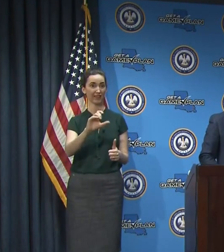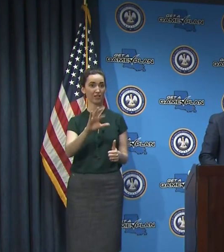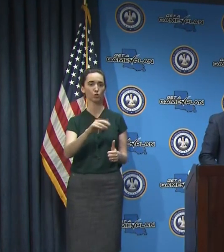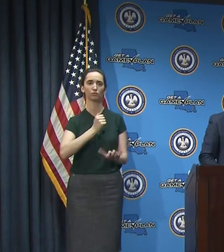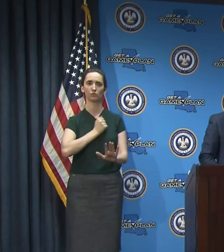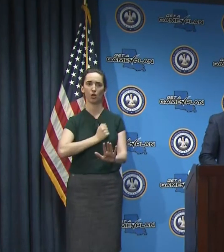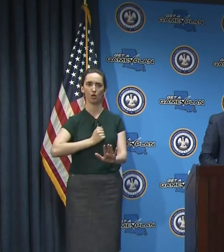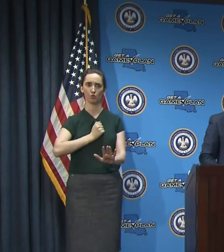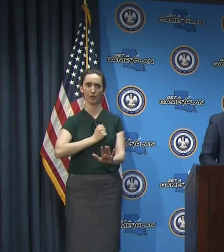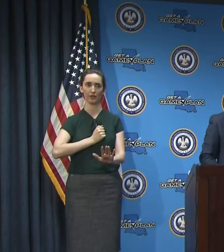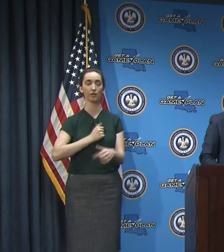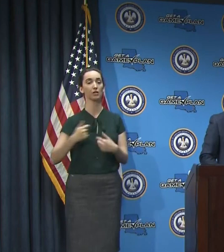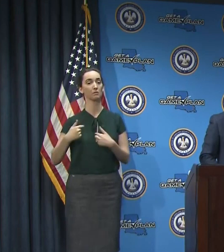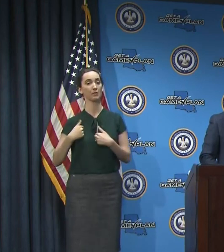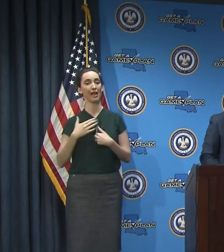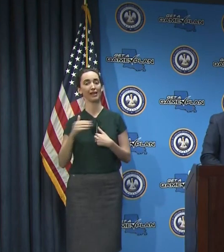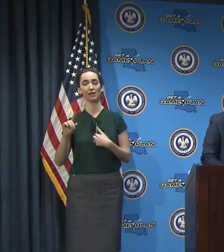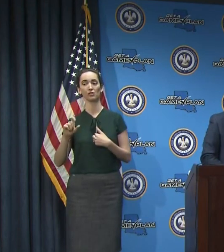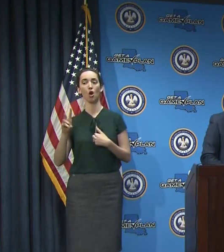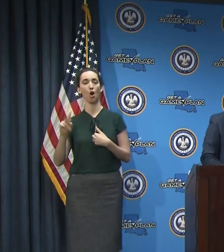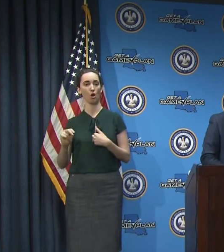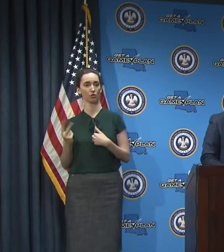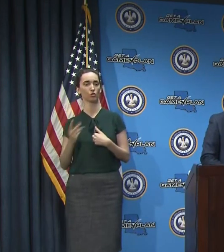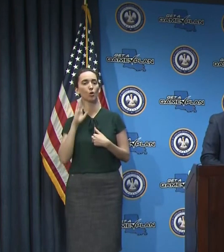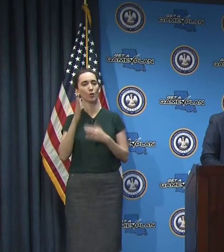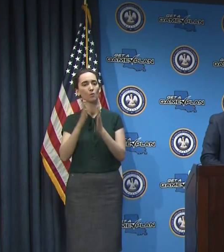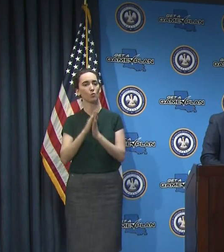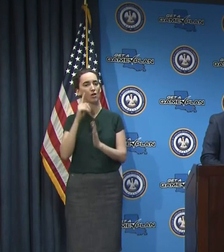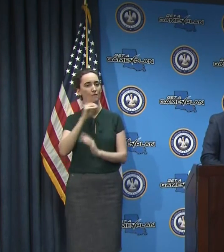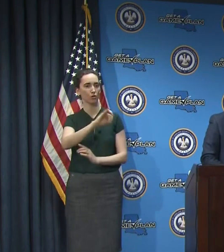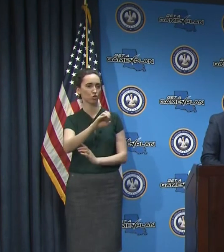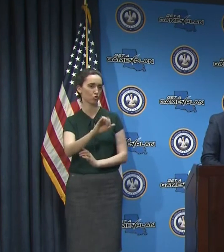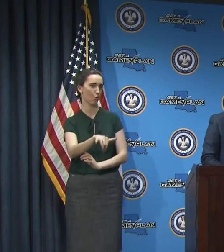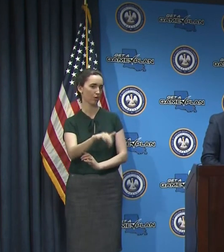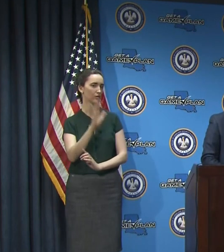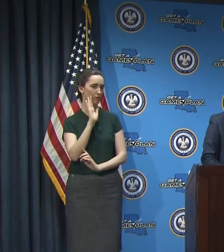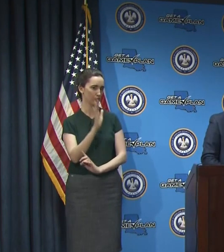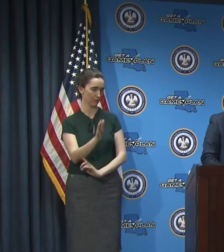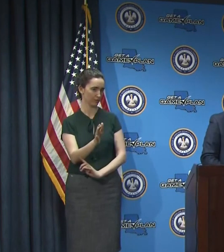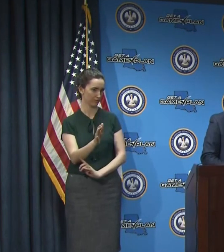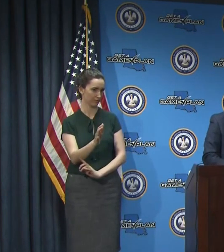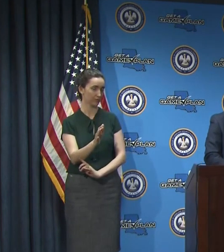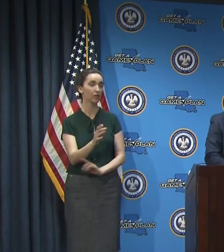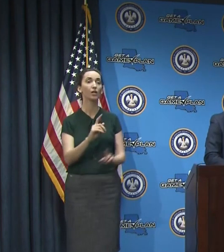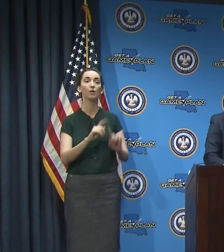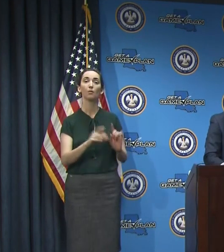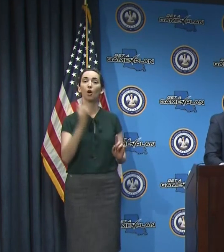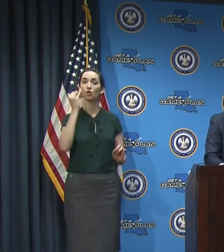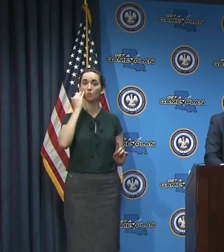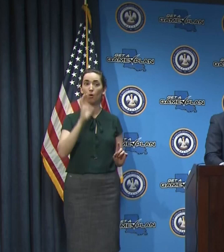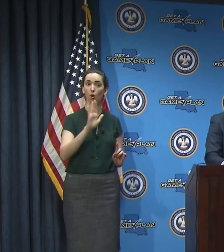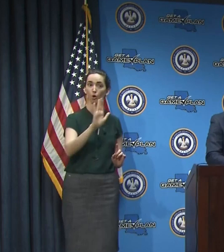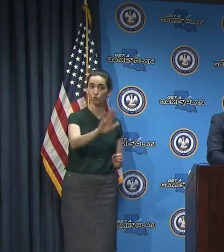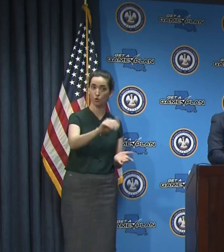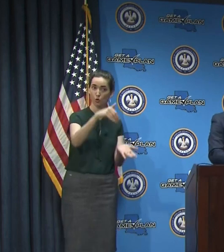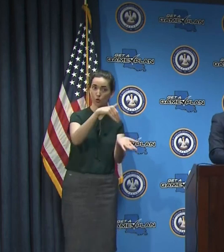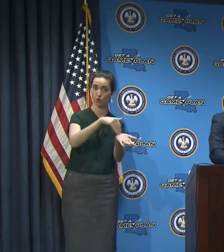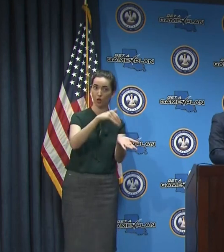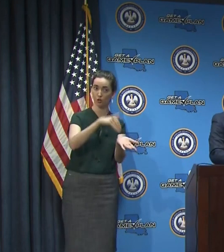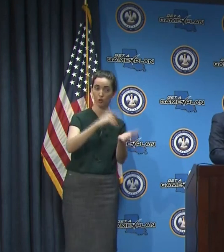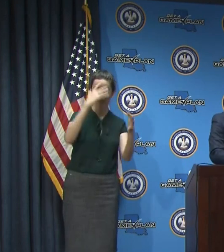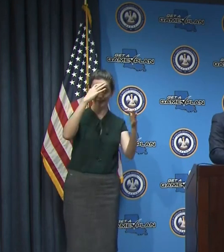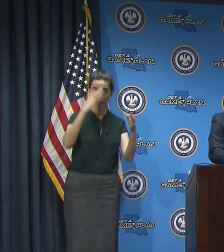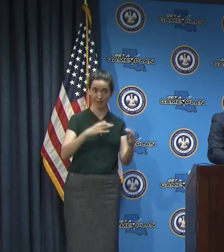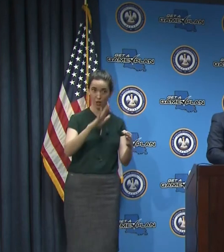And Don and I will certainly keep Joy in our prayers. But if your doctor deems that surgery